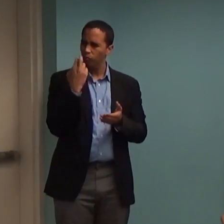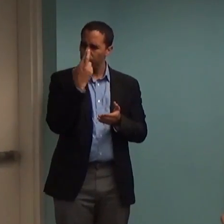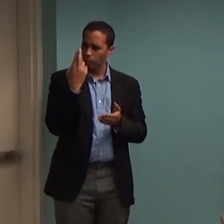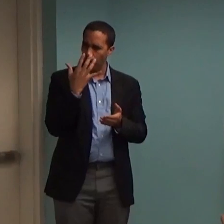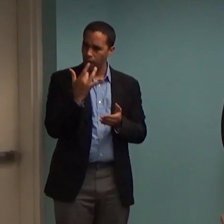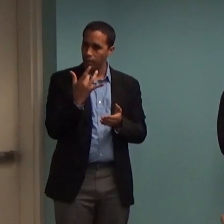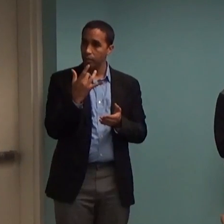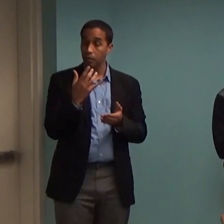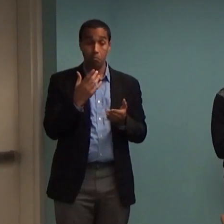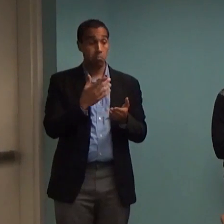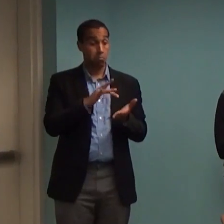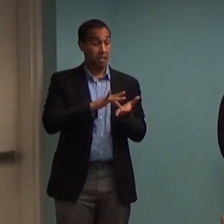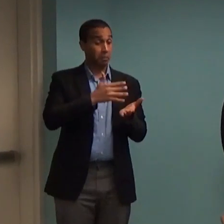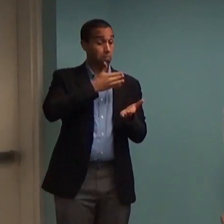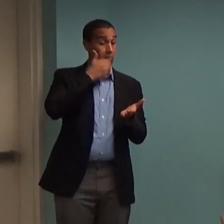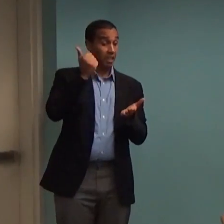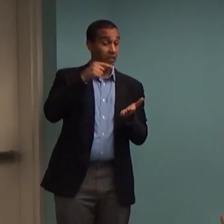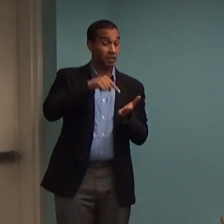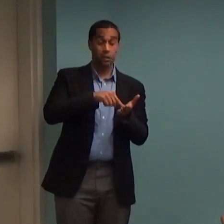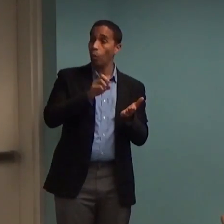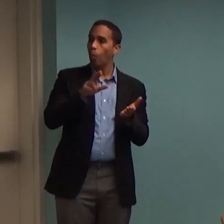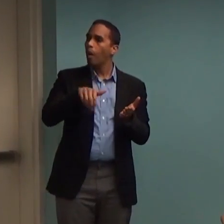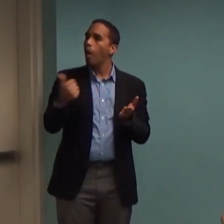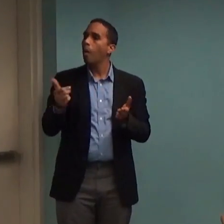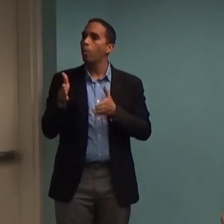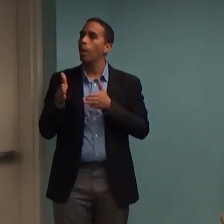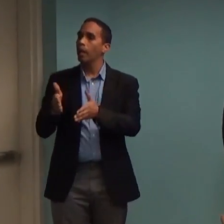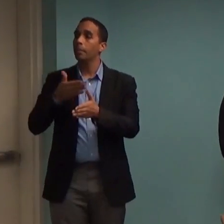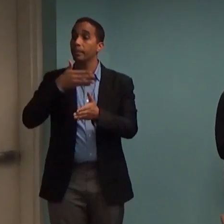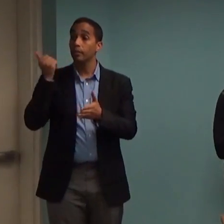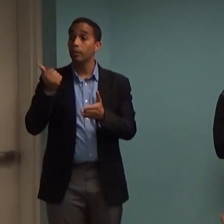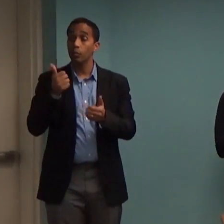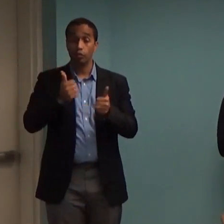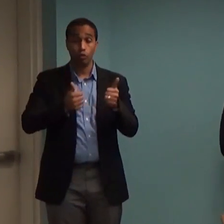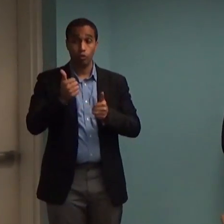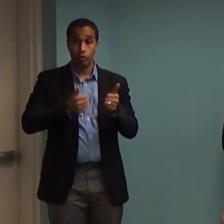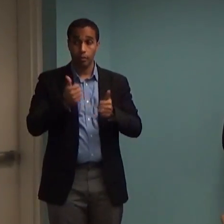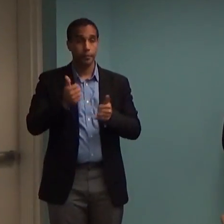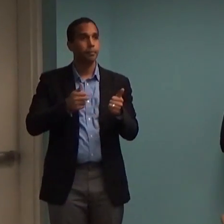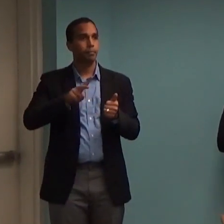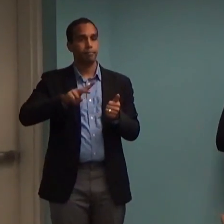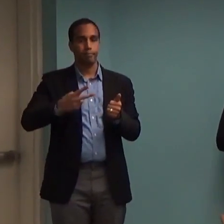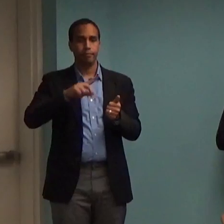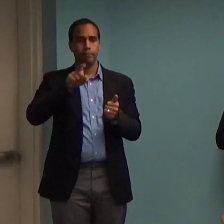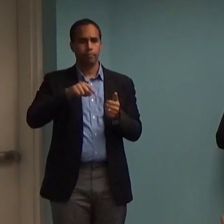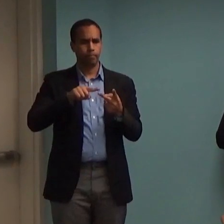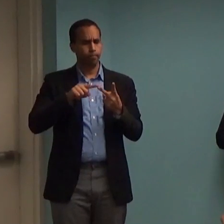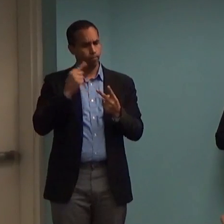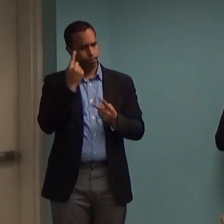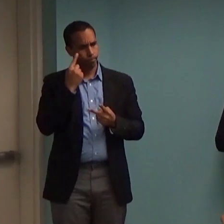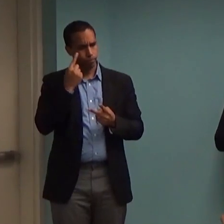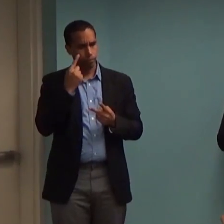would a different approach be warranted? And what do I expect and how quickly do I expect it? So this